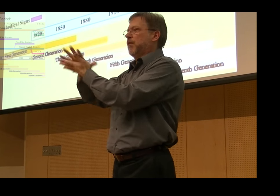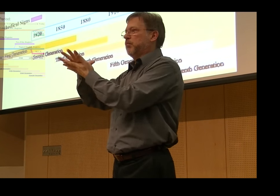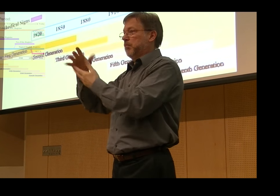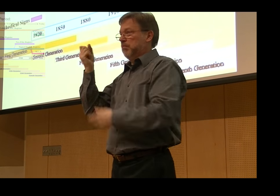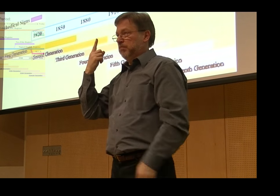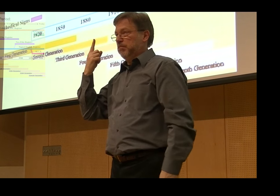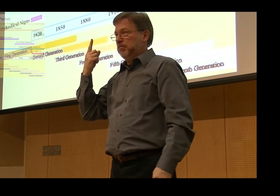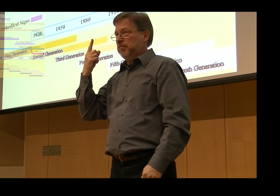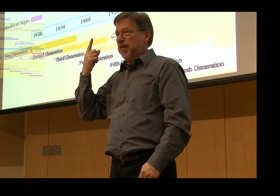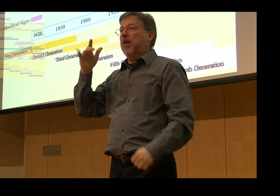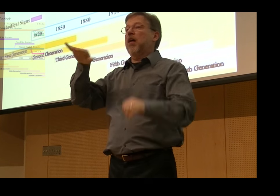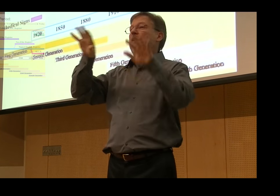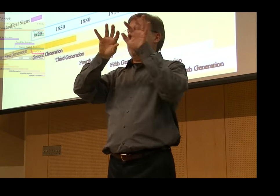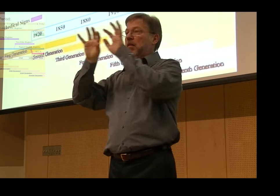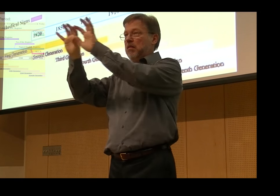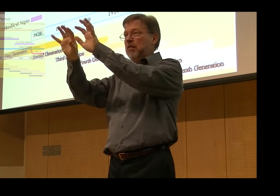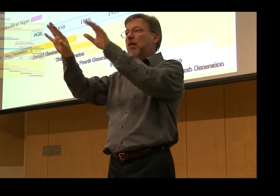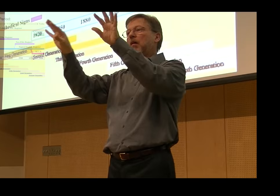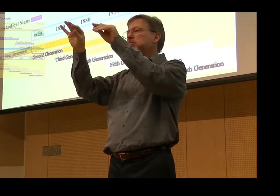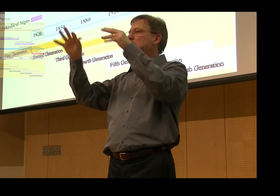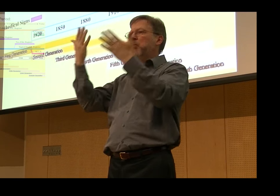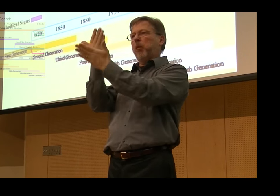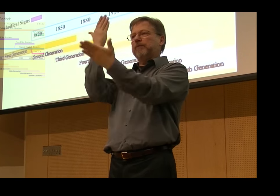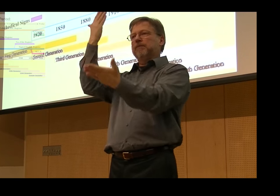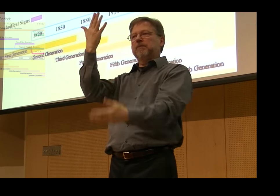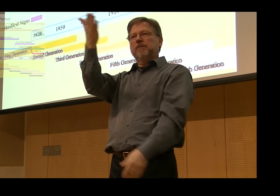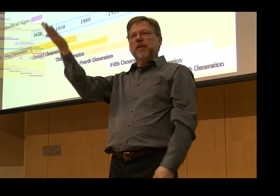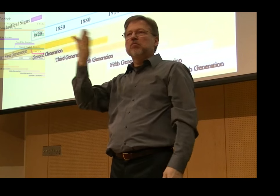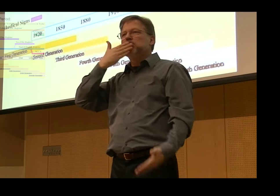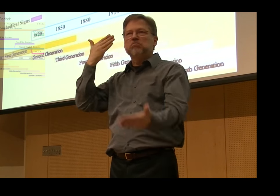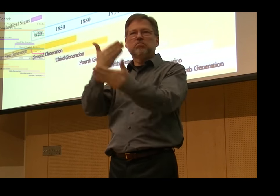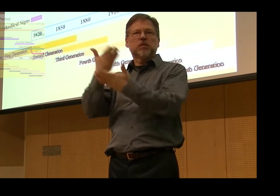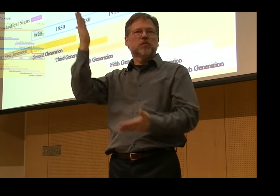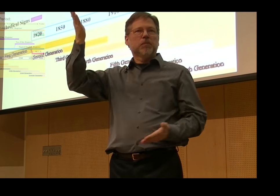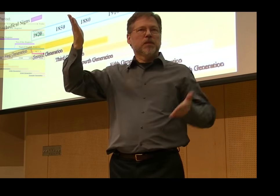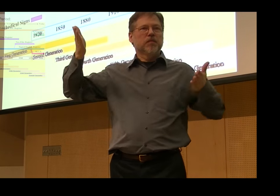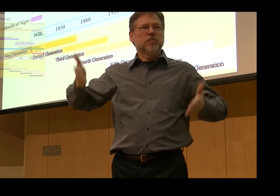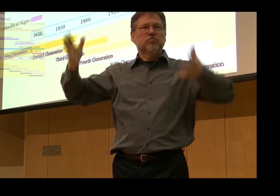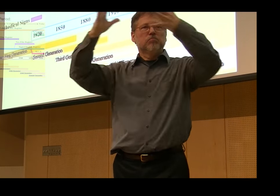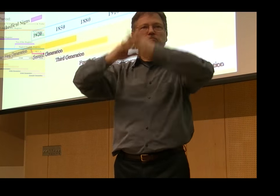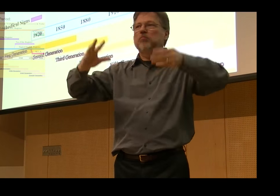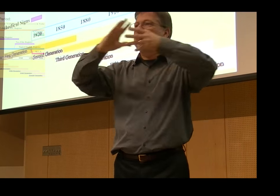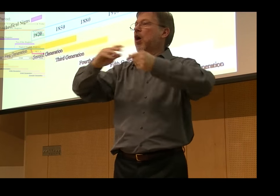Oratory historically had a strong influence on these films.